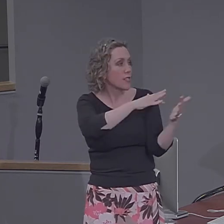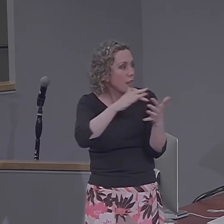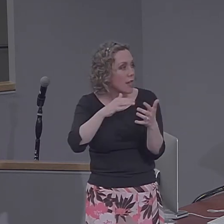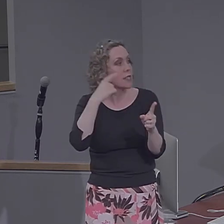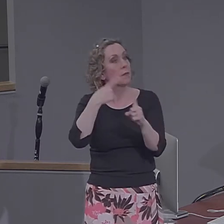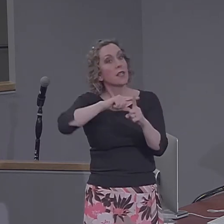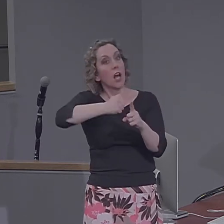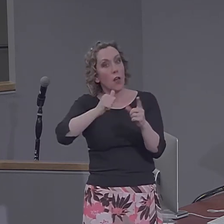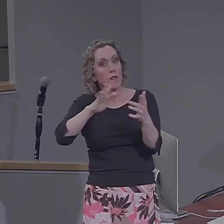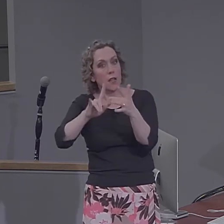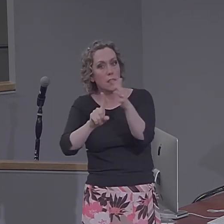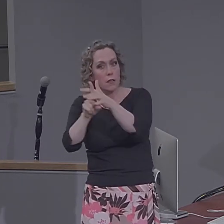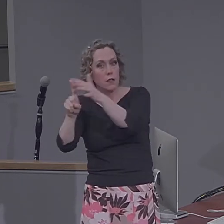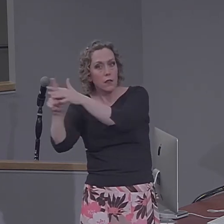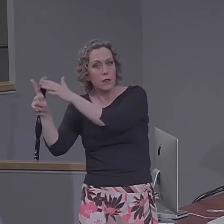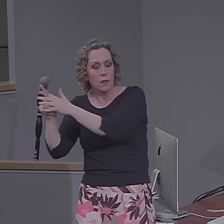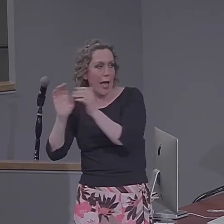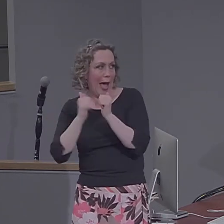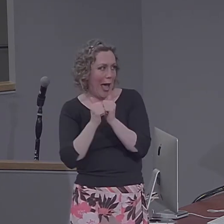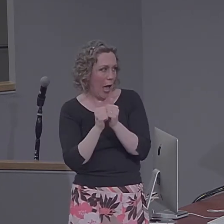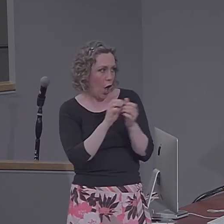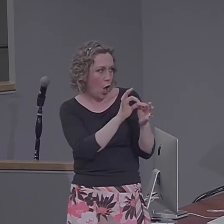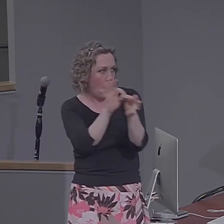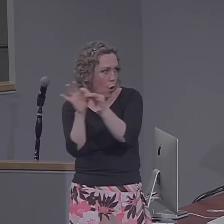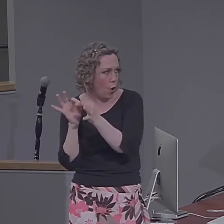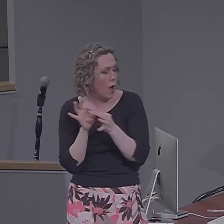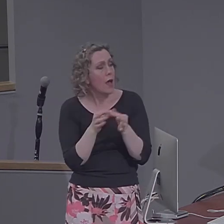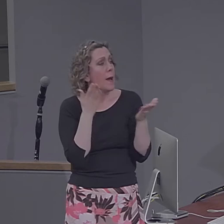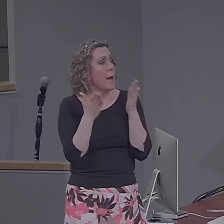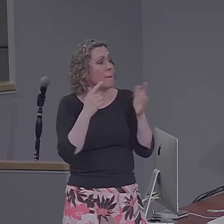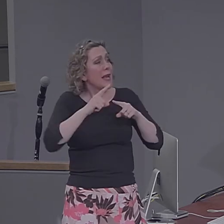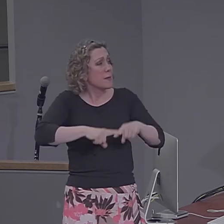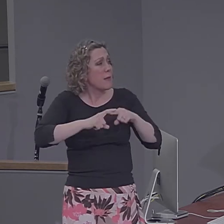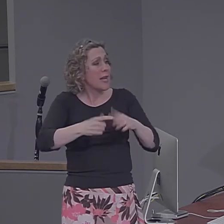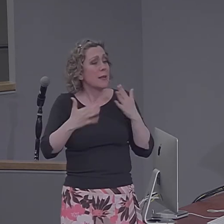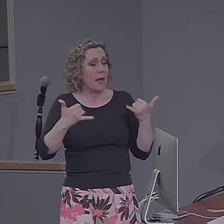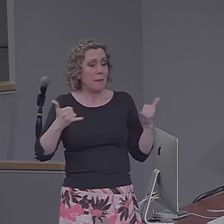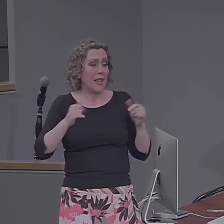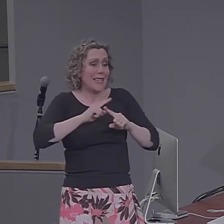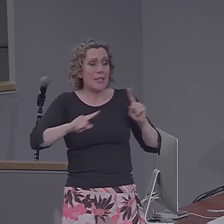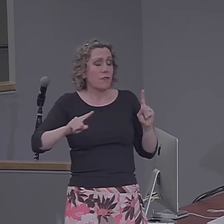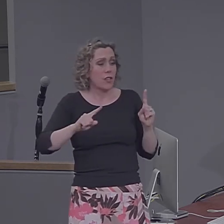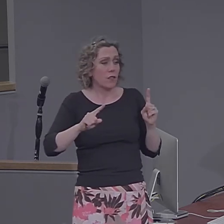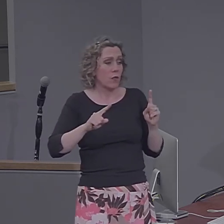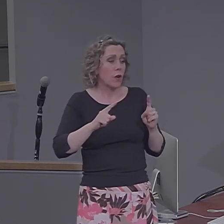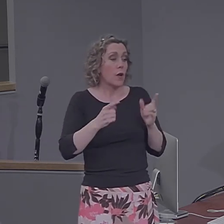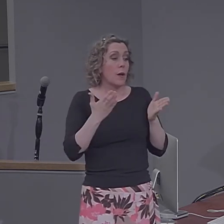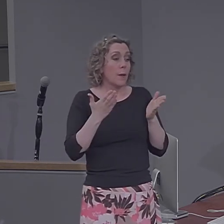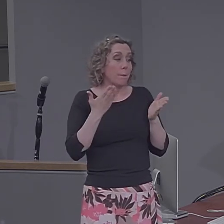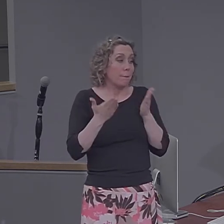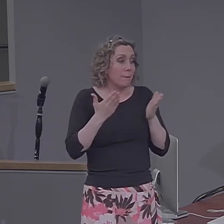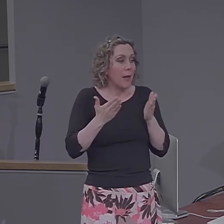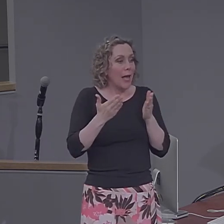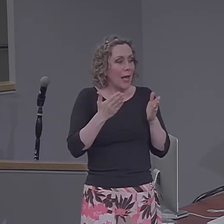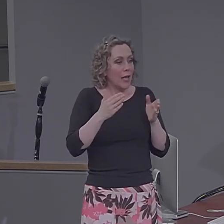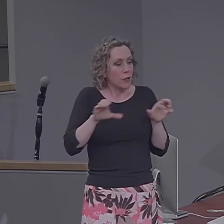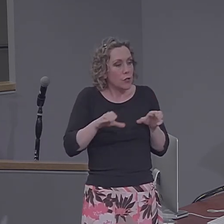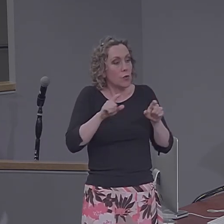studies. And it may depend, it may play different, it may do different things and different task setups and so forth.